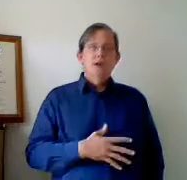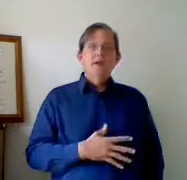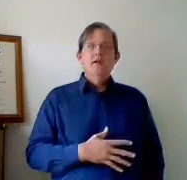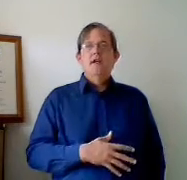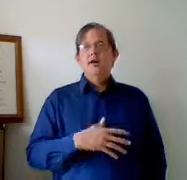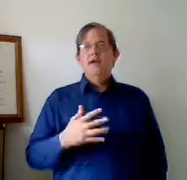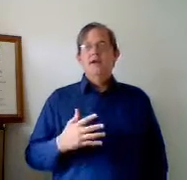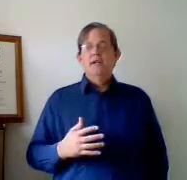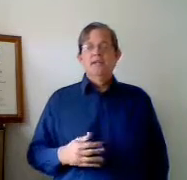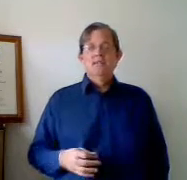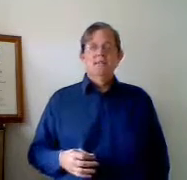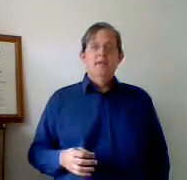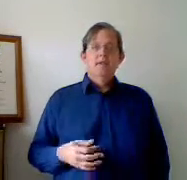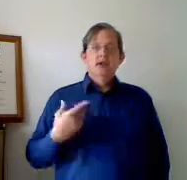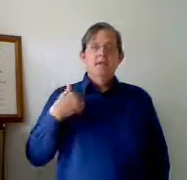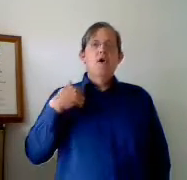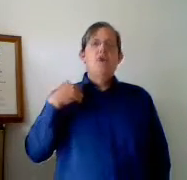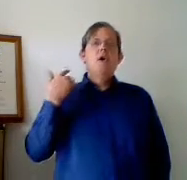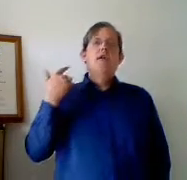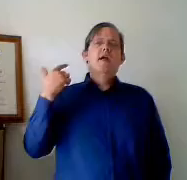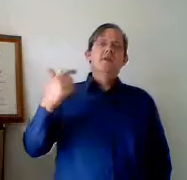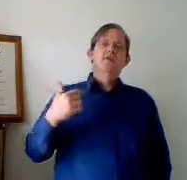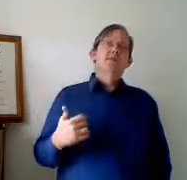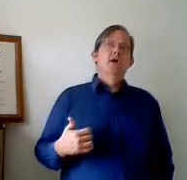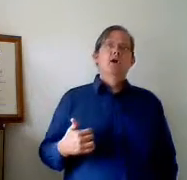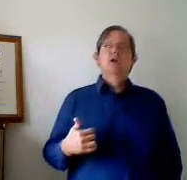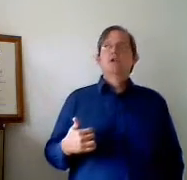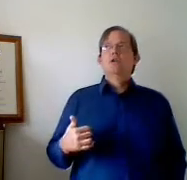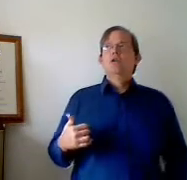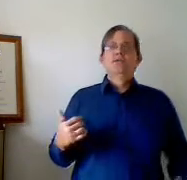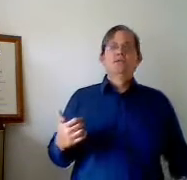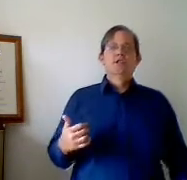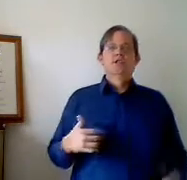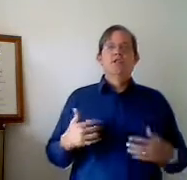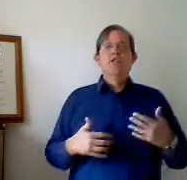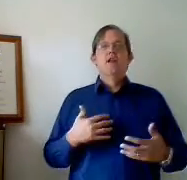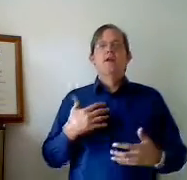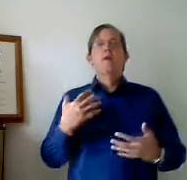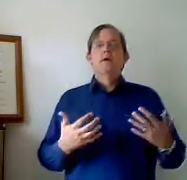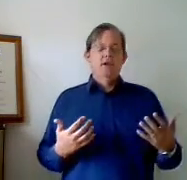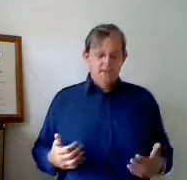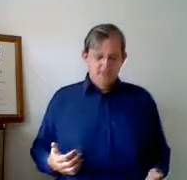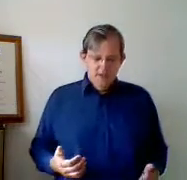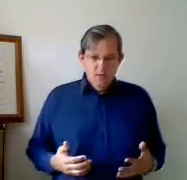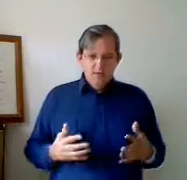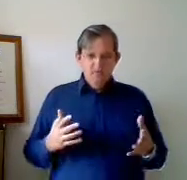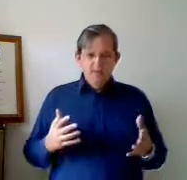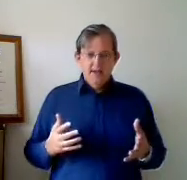morning, contact ignition. And then we call the customer to a position so that they know what we do. We do that by